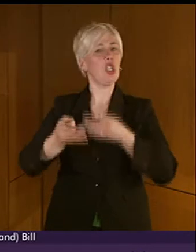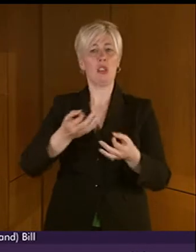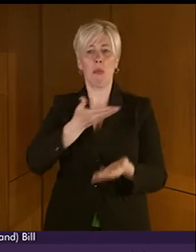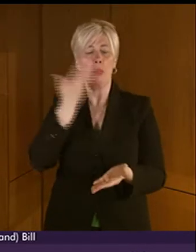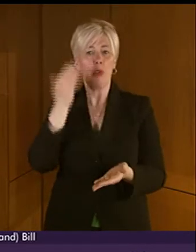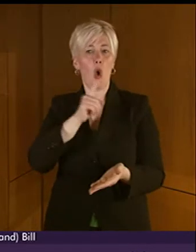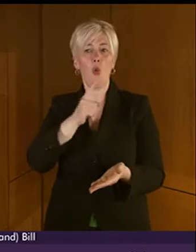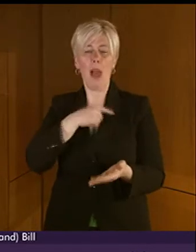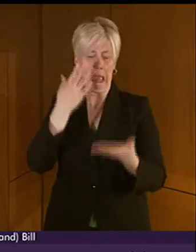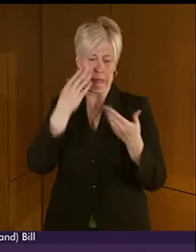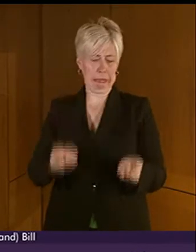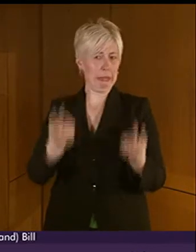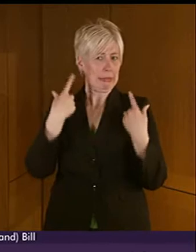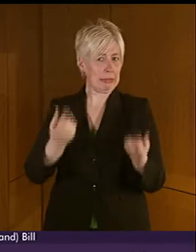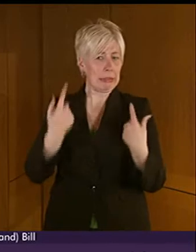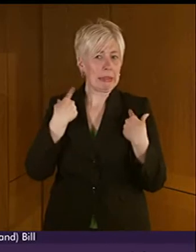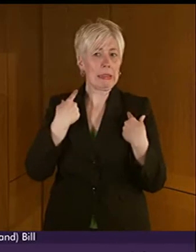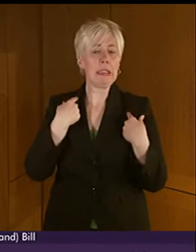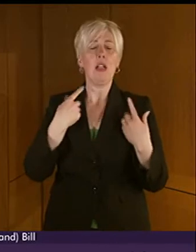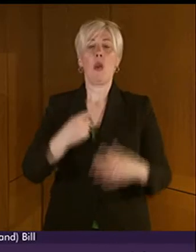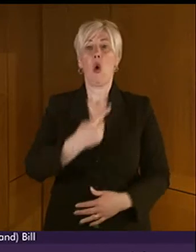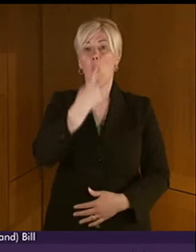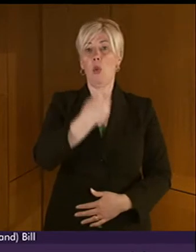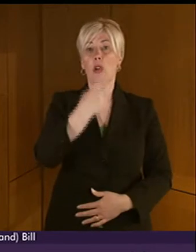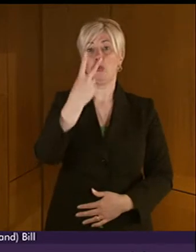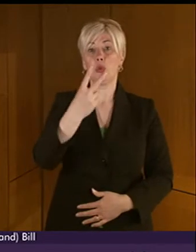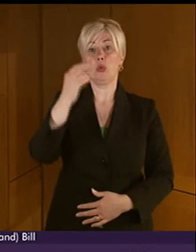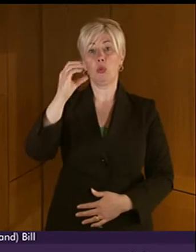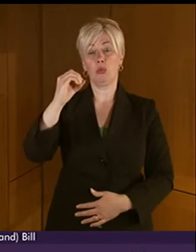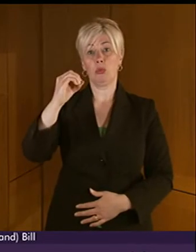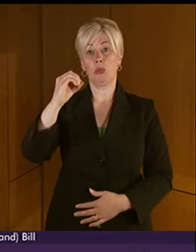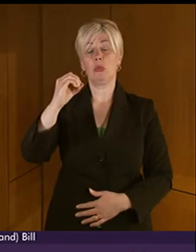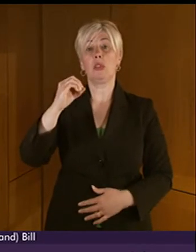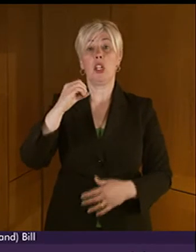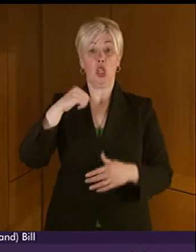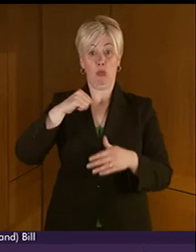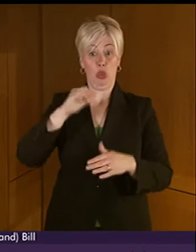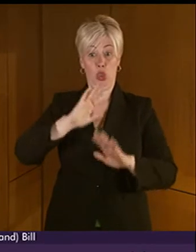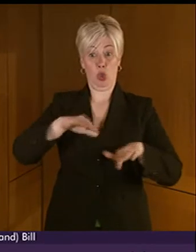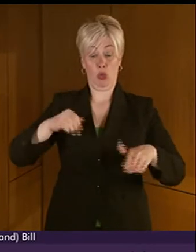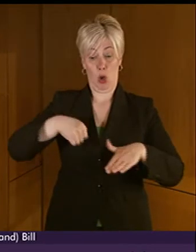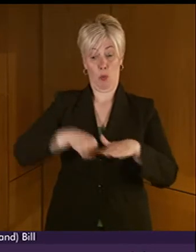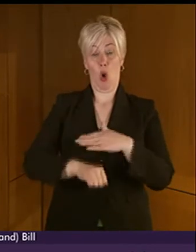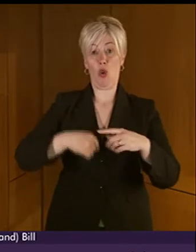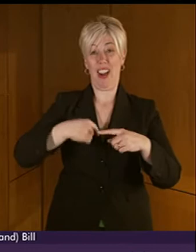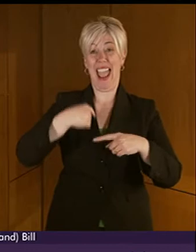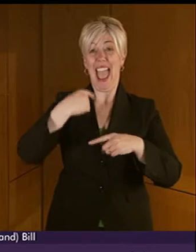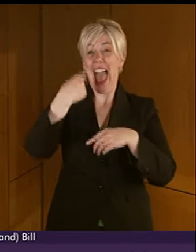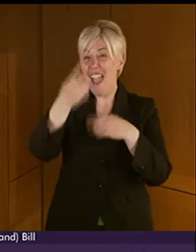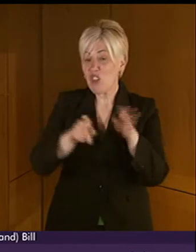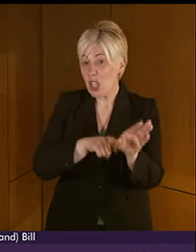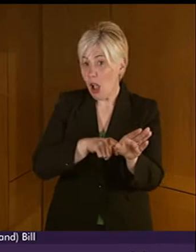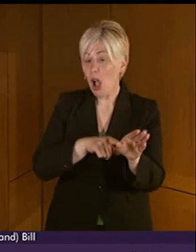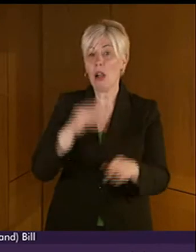that 120 children each year in Scotland are born with a hearing loss and